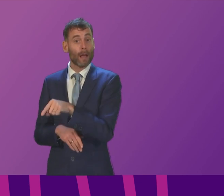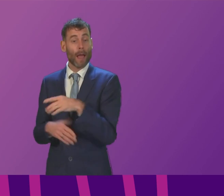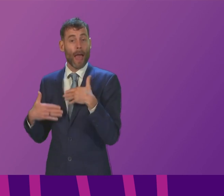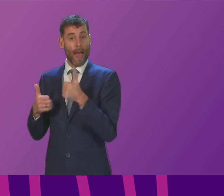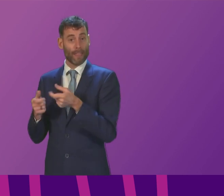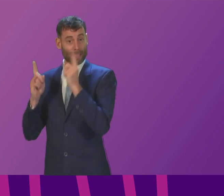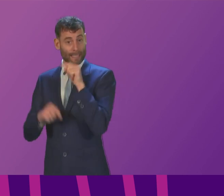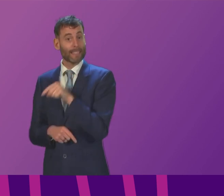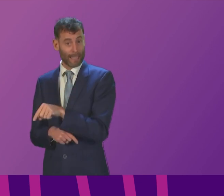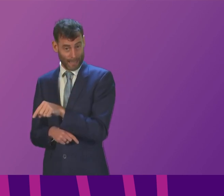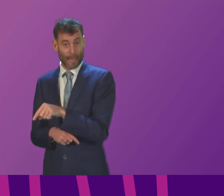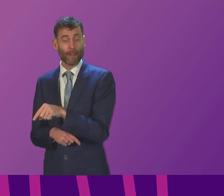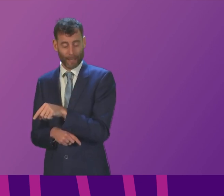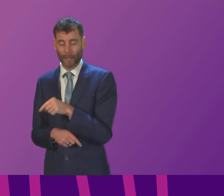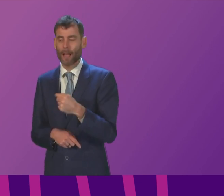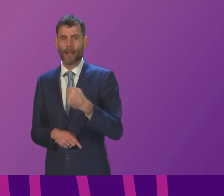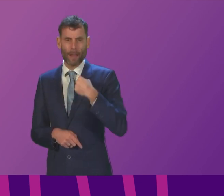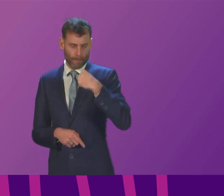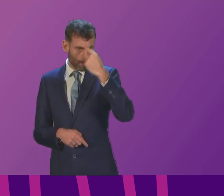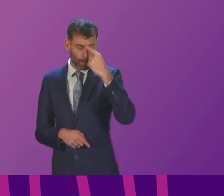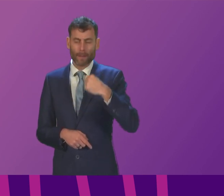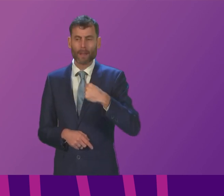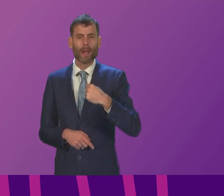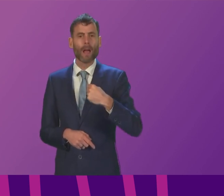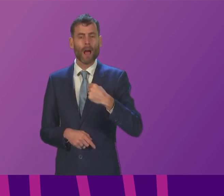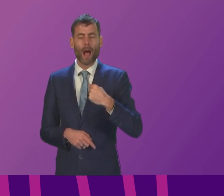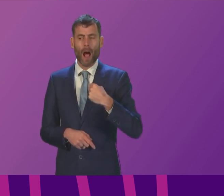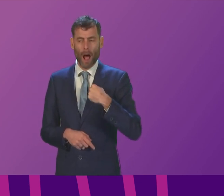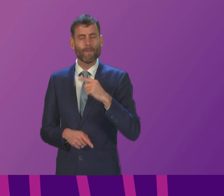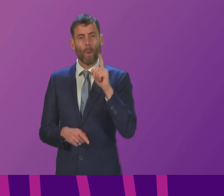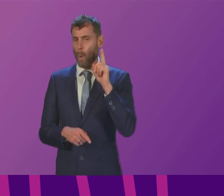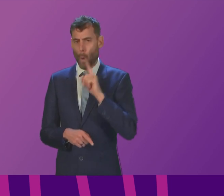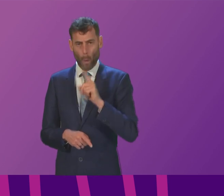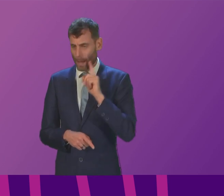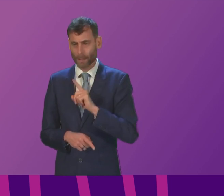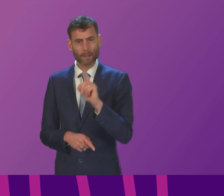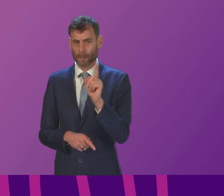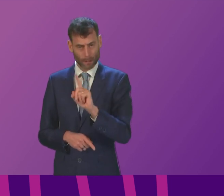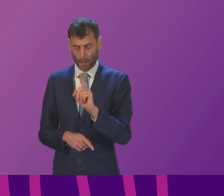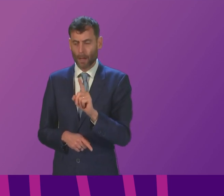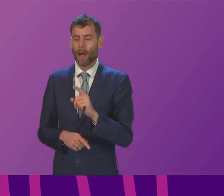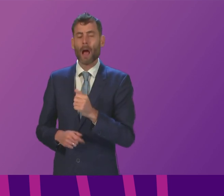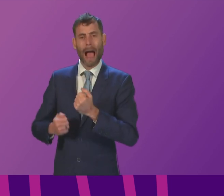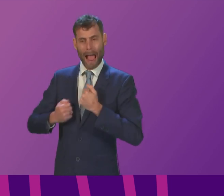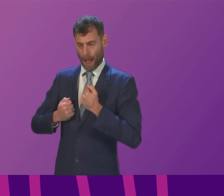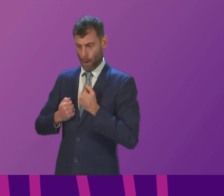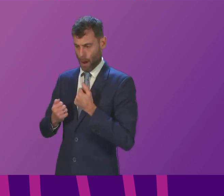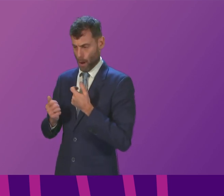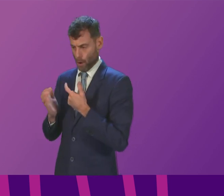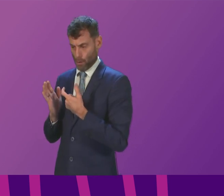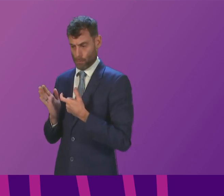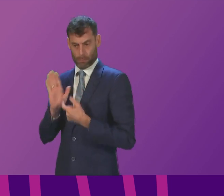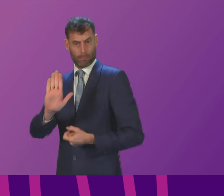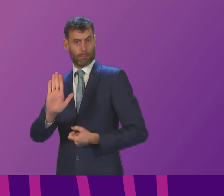several occasions I put the record of me in the ministerial post I've held and the record of the government before the people of Scotland and been re